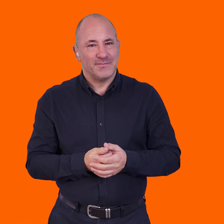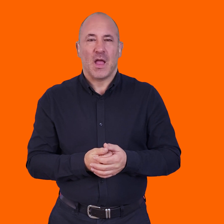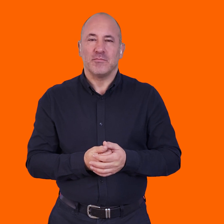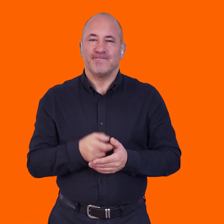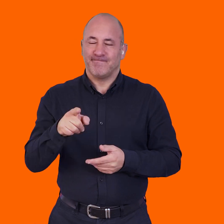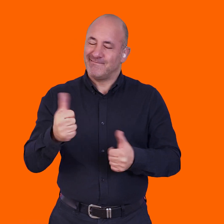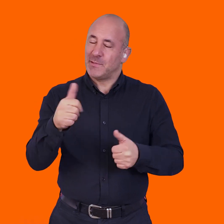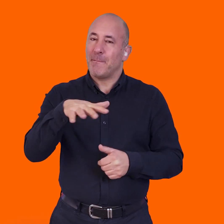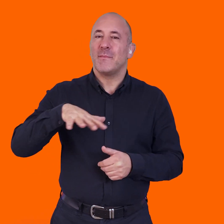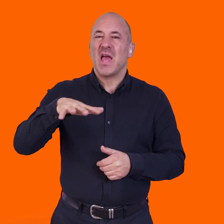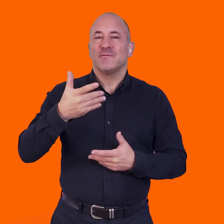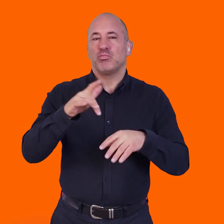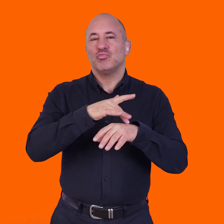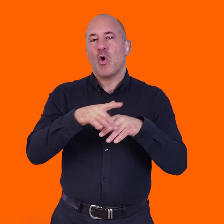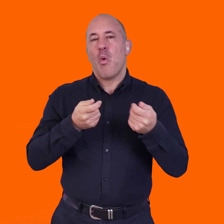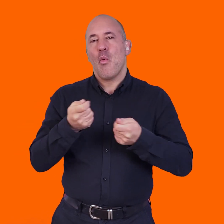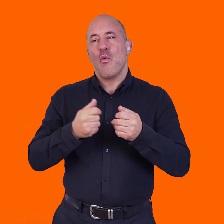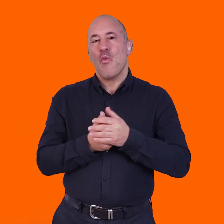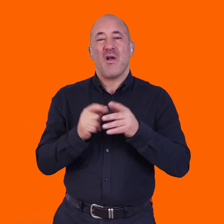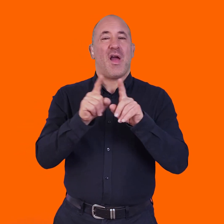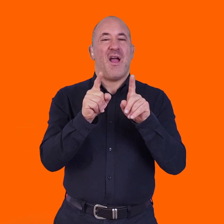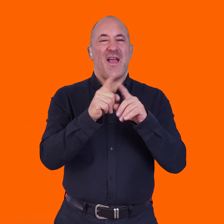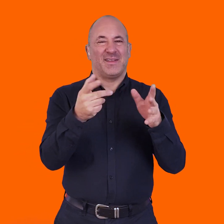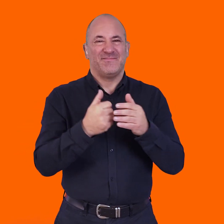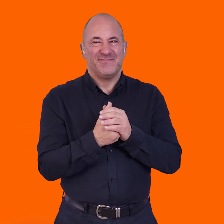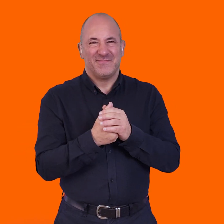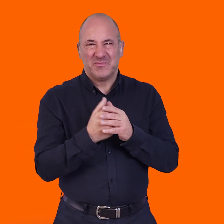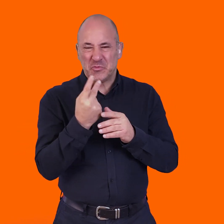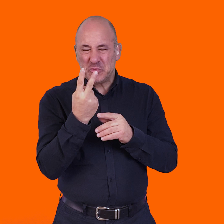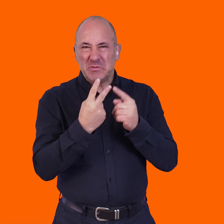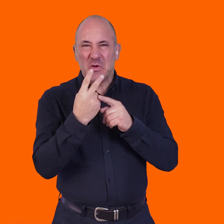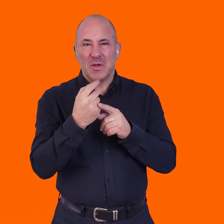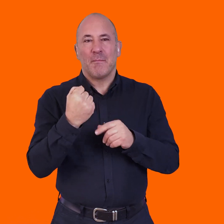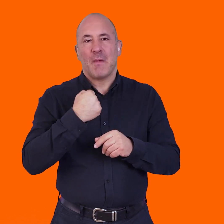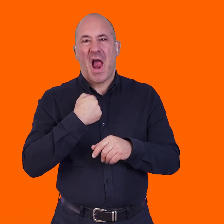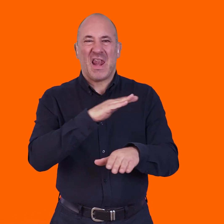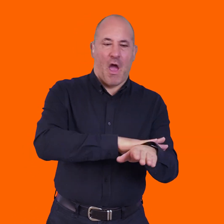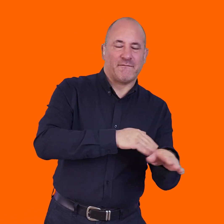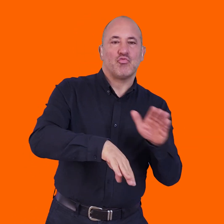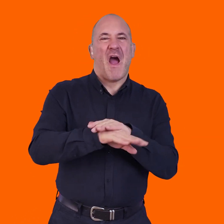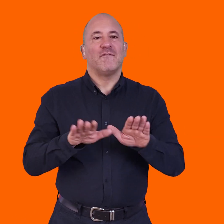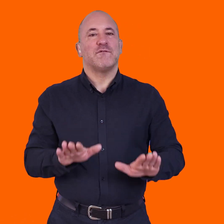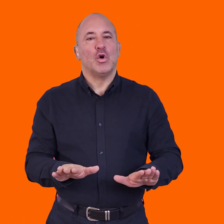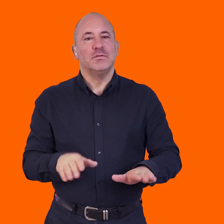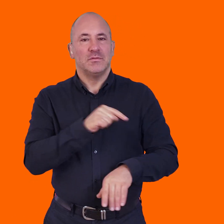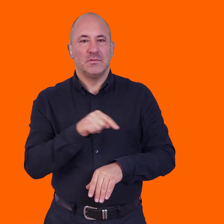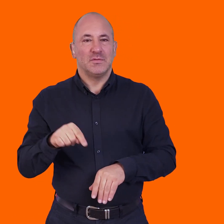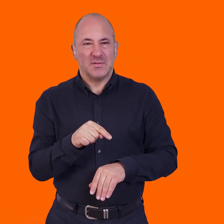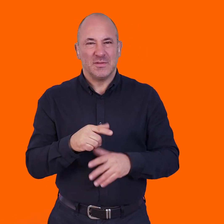But a really good picture for the show itself. So, for example, we did Maleficent a couple of years